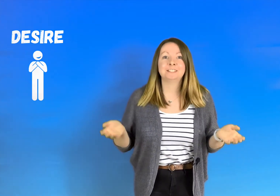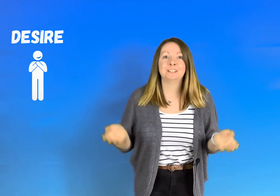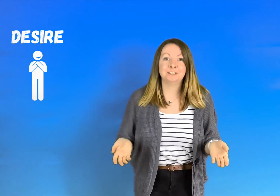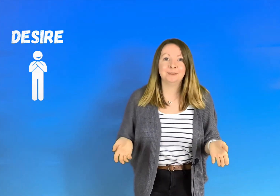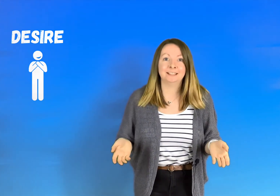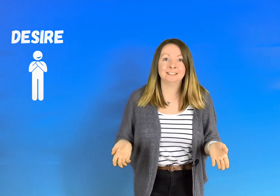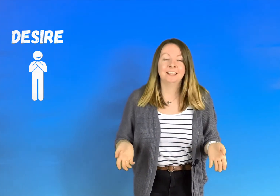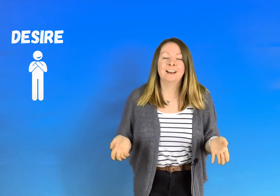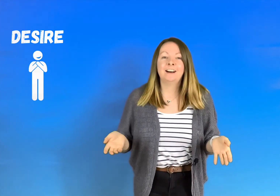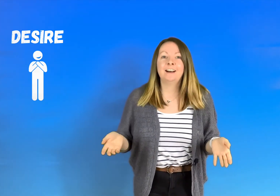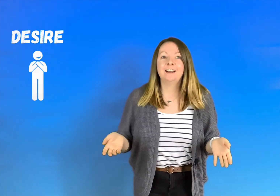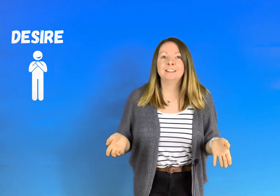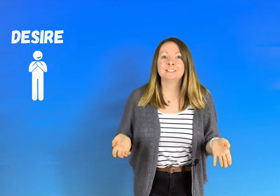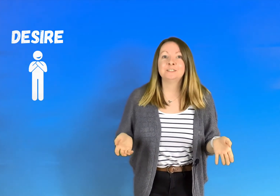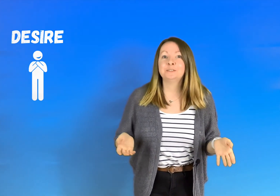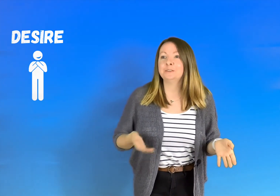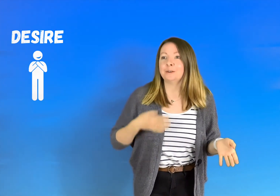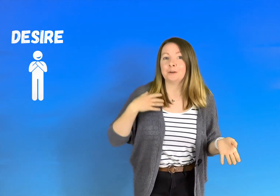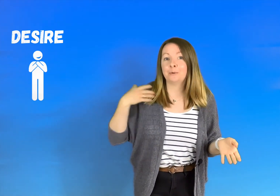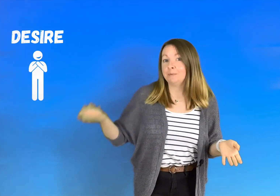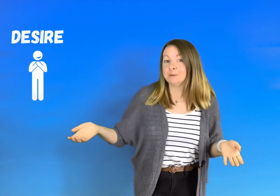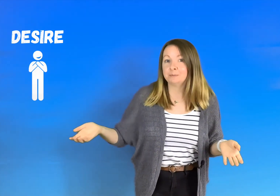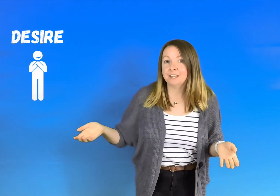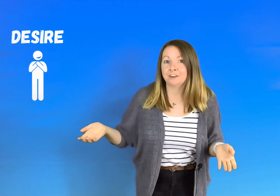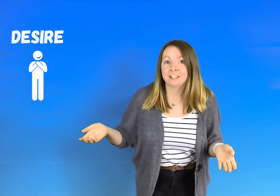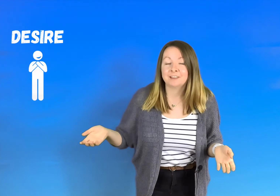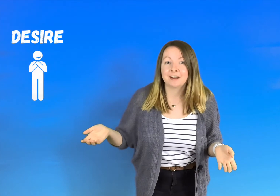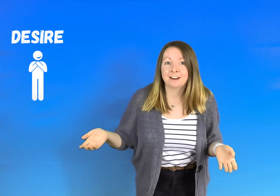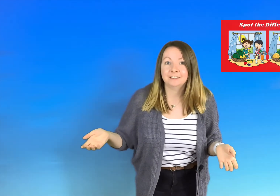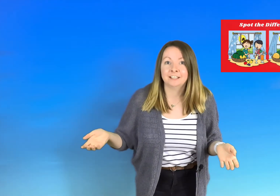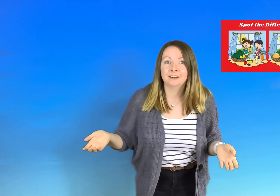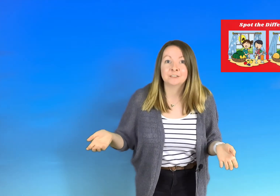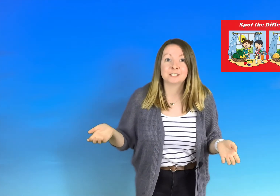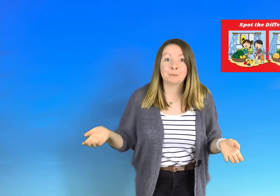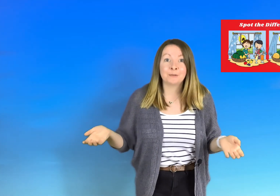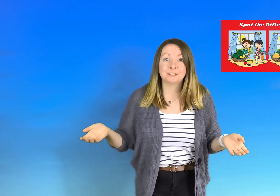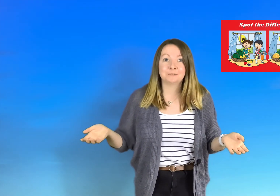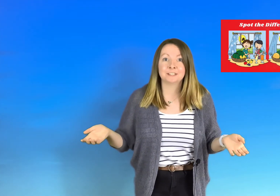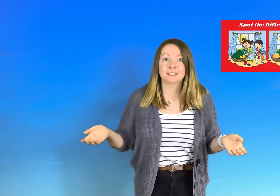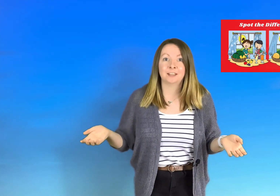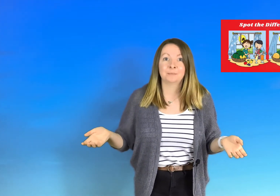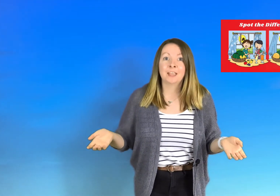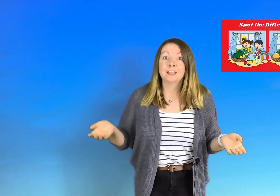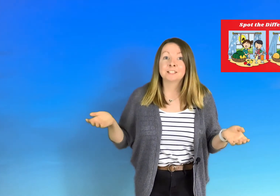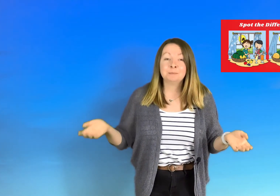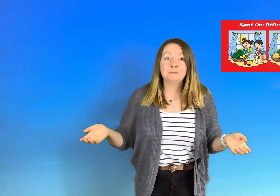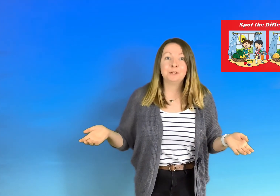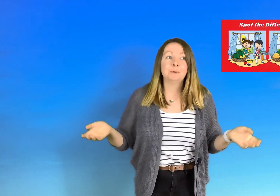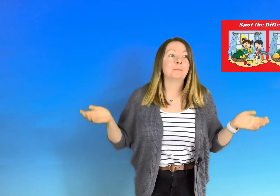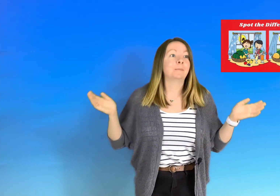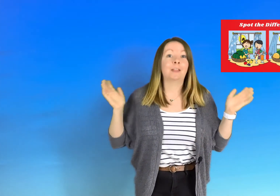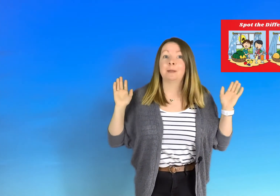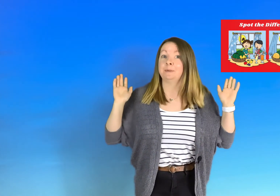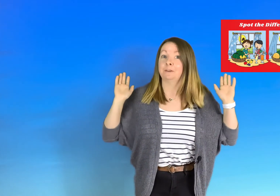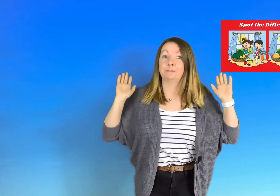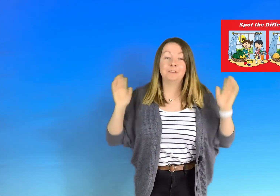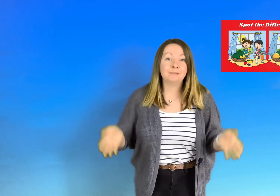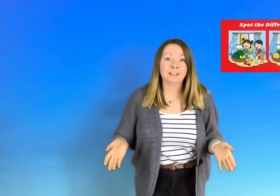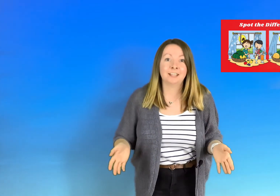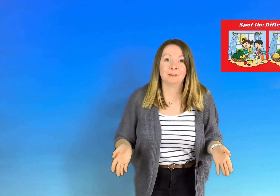to do it and so when we was playing our game earlier the spot the difference game some of you that might be your favorite game